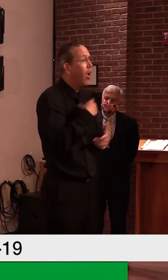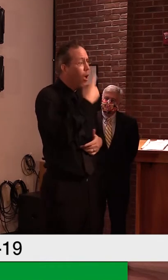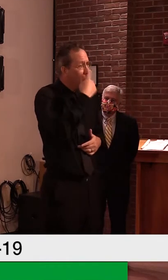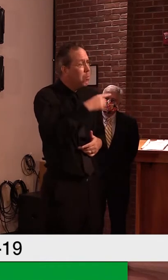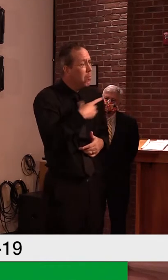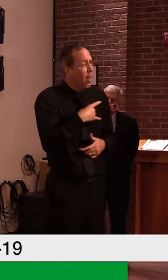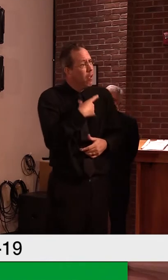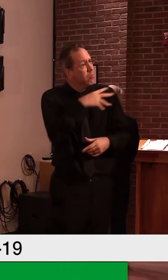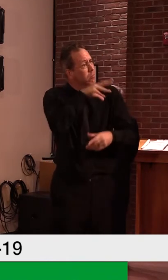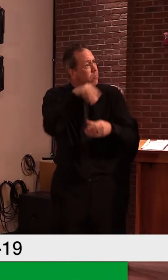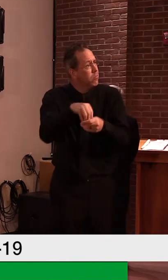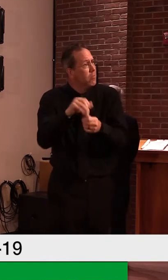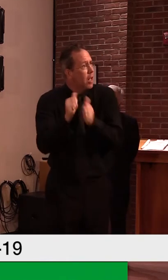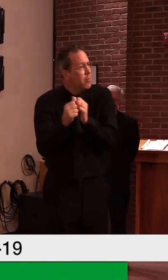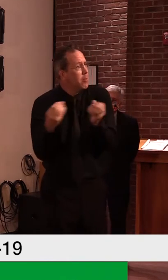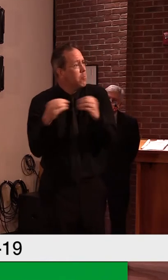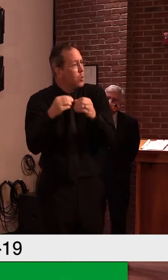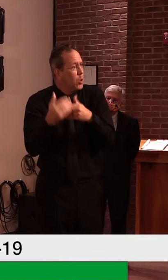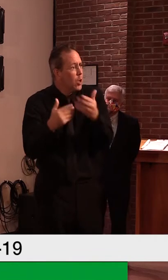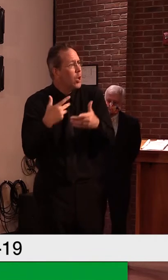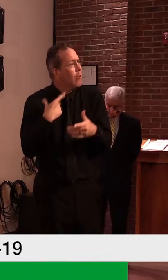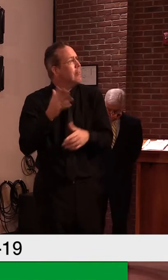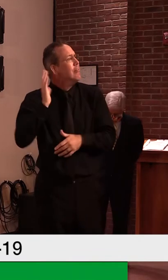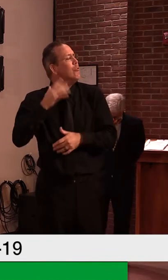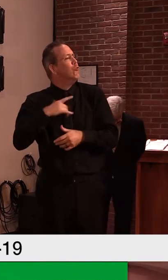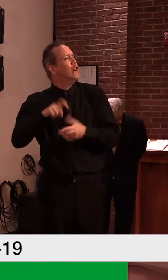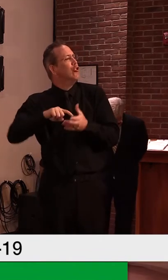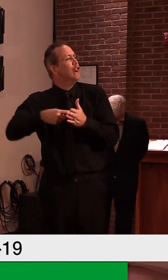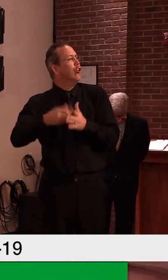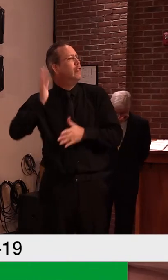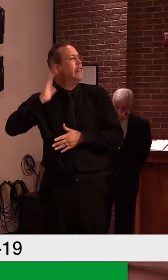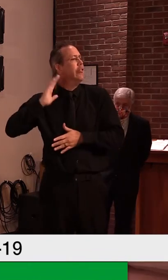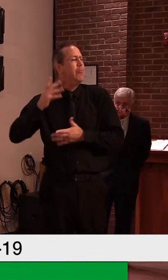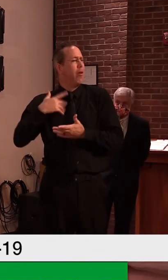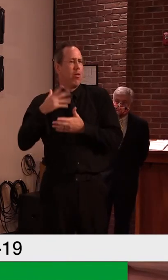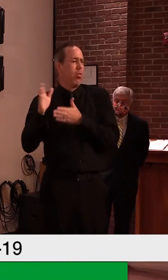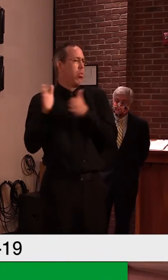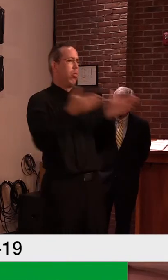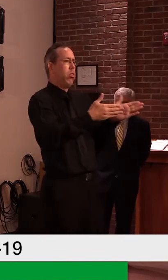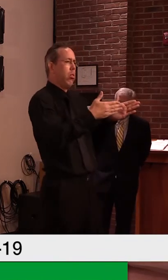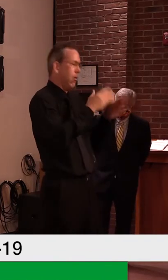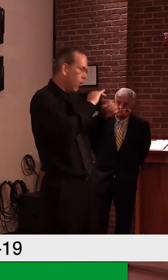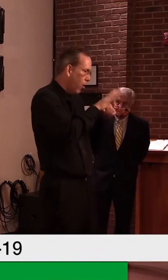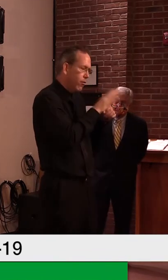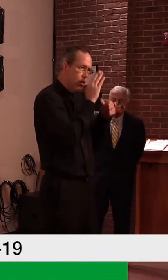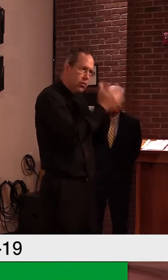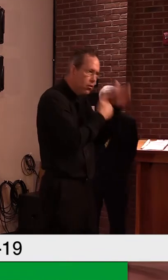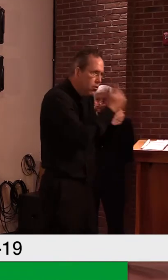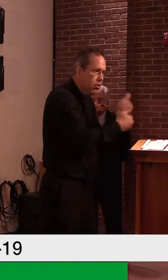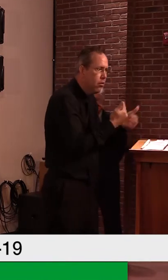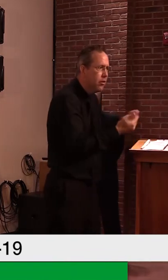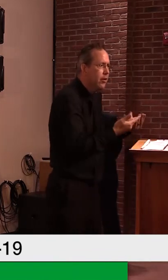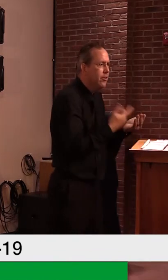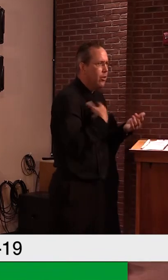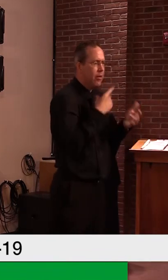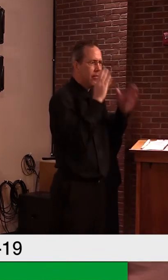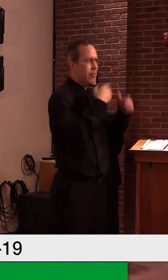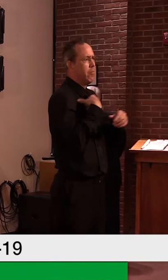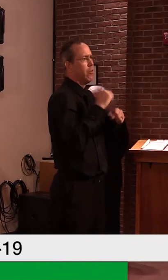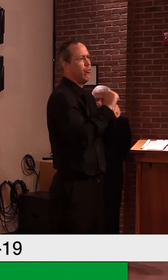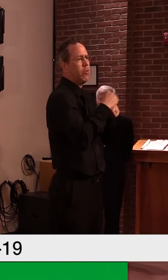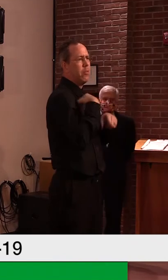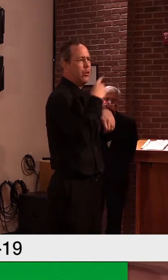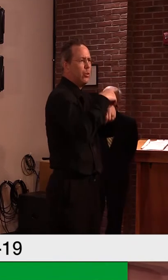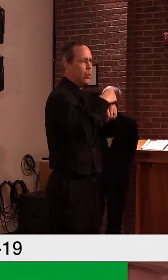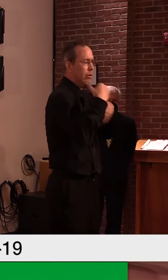sense. But, uh, but again, the pandemic, uh, comes first and my day job comes first. So I'll be focusing on that and doing as